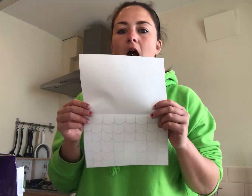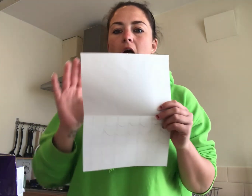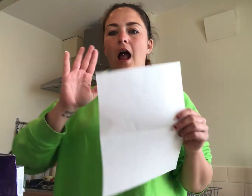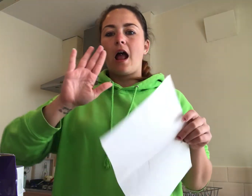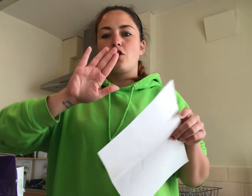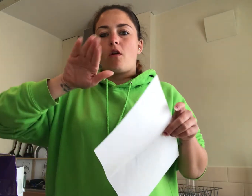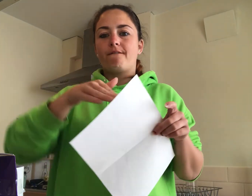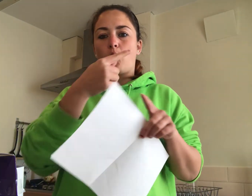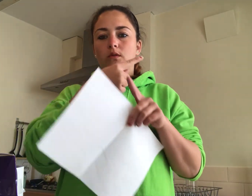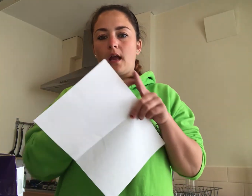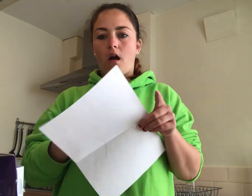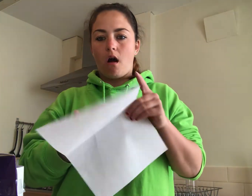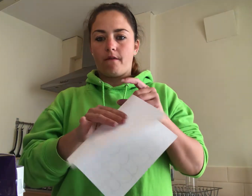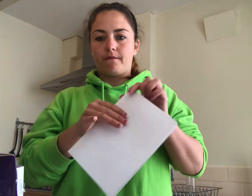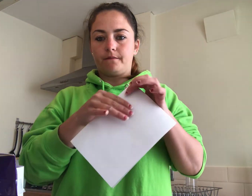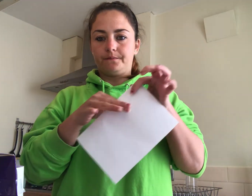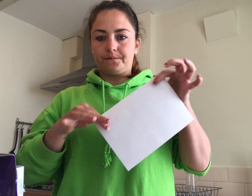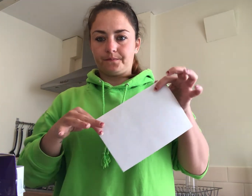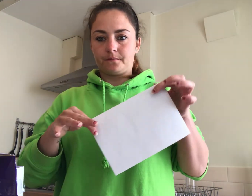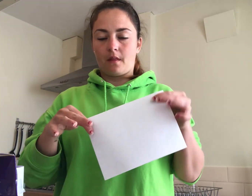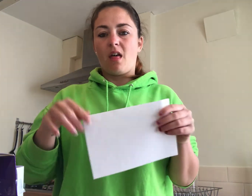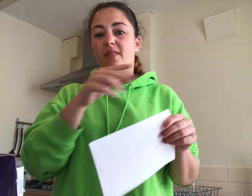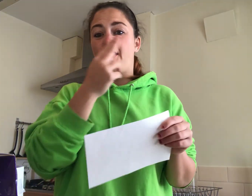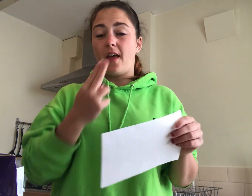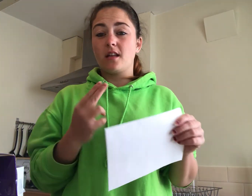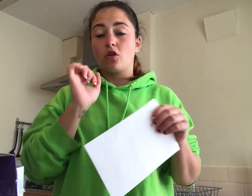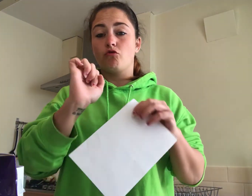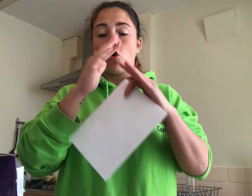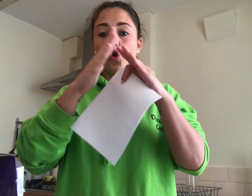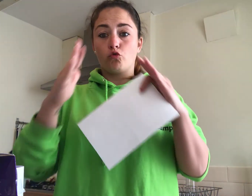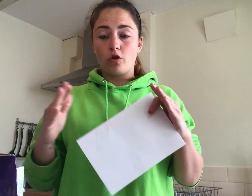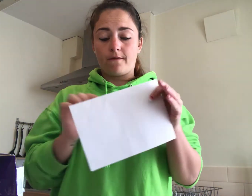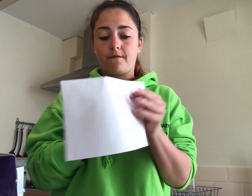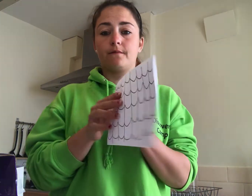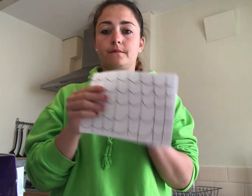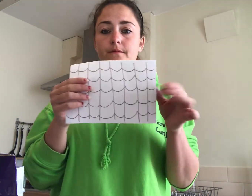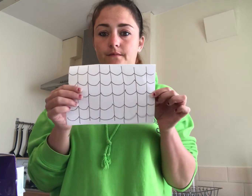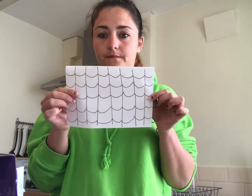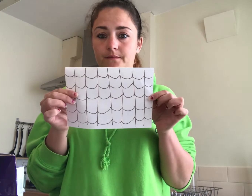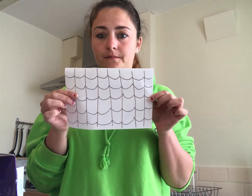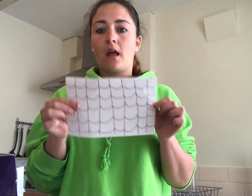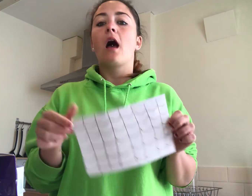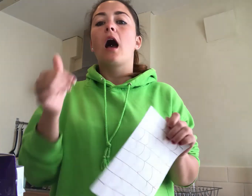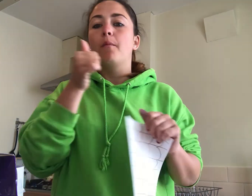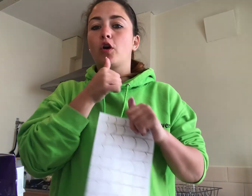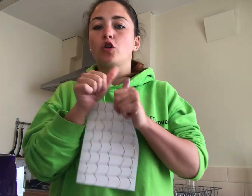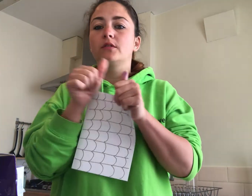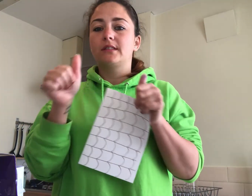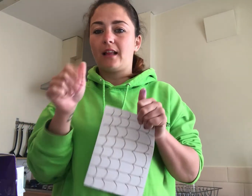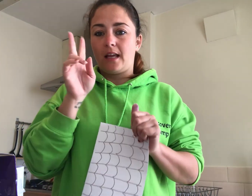and you're gonna fold it in half then you can draw your roof and we're gonna use cellar tape